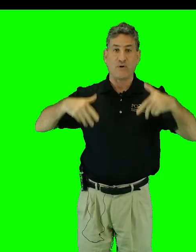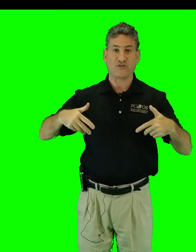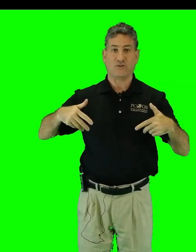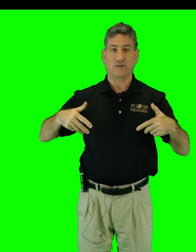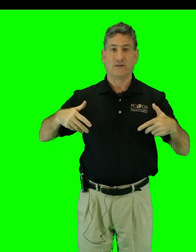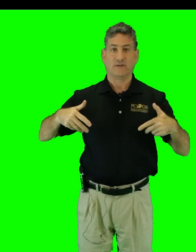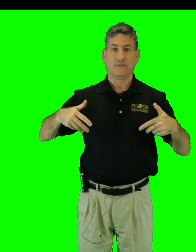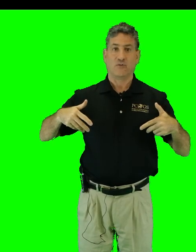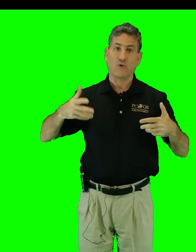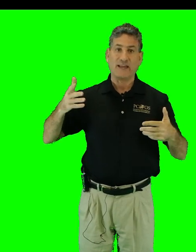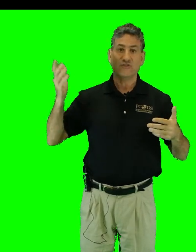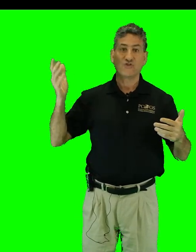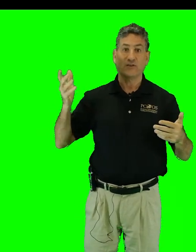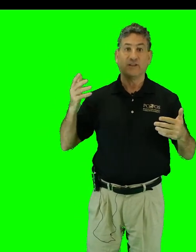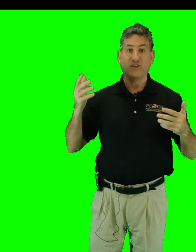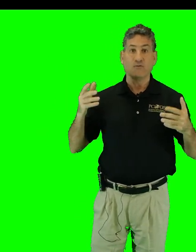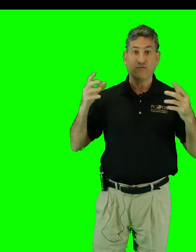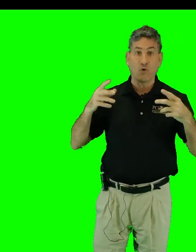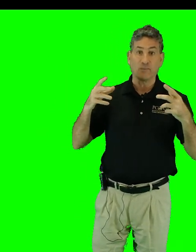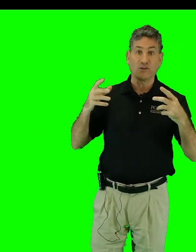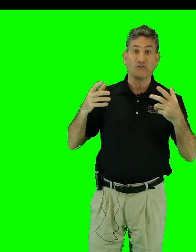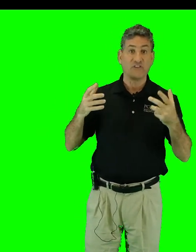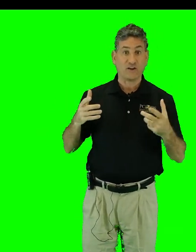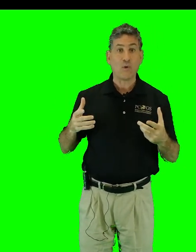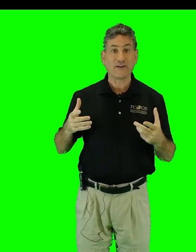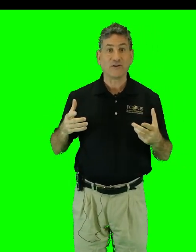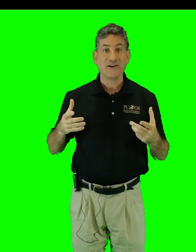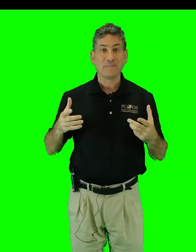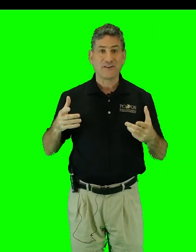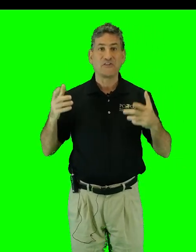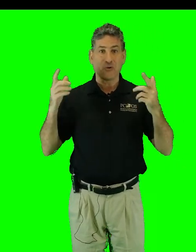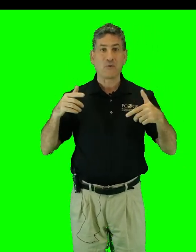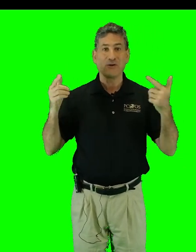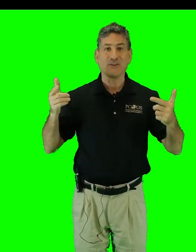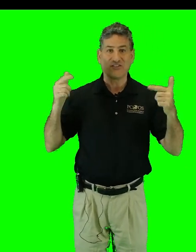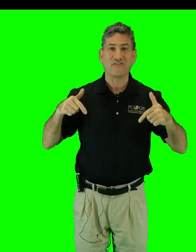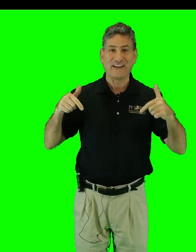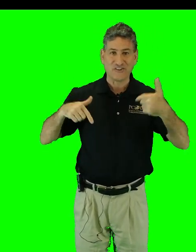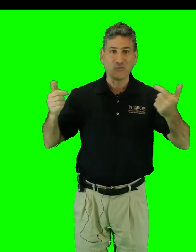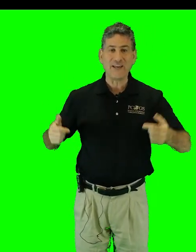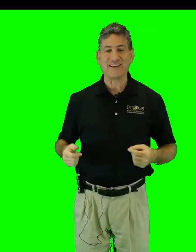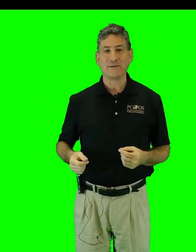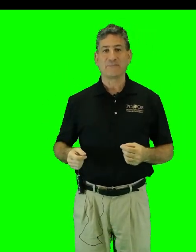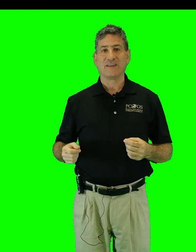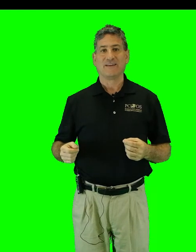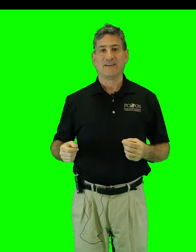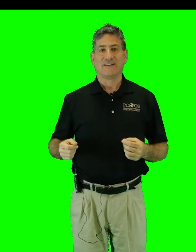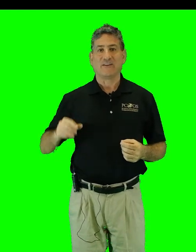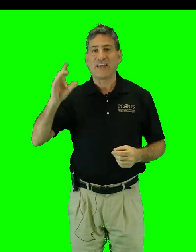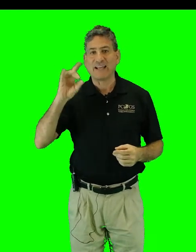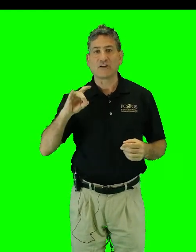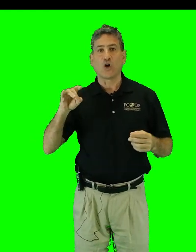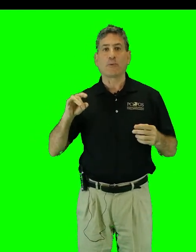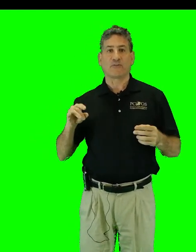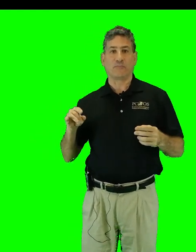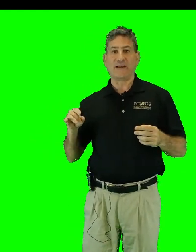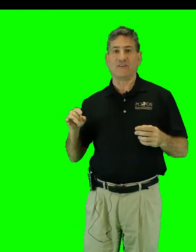pressure. Hurricanes generally don't form close to the equator because the Coriolis effect is weak. Now, taking a global perspective